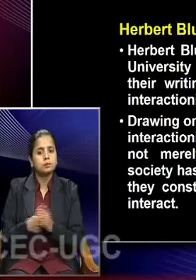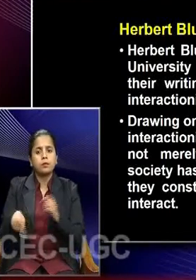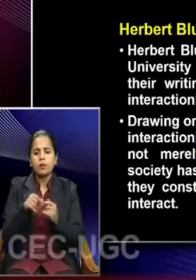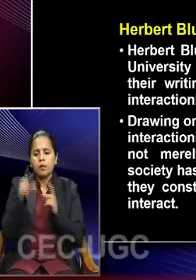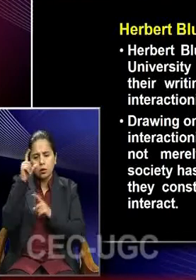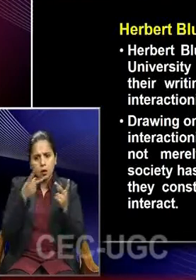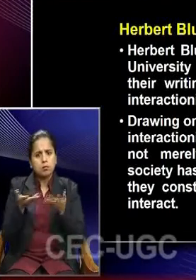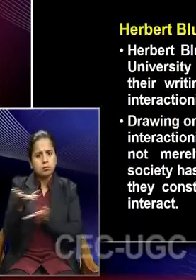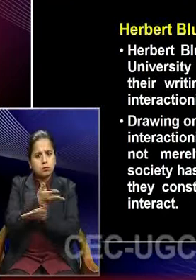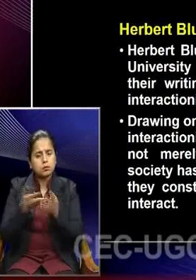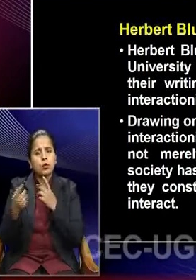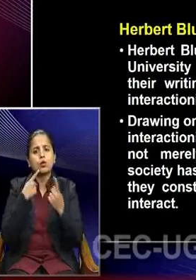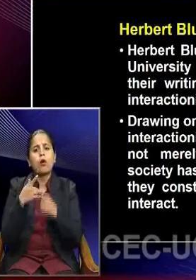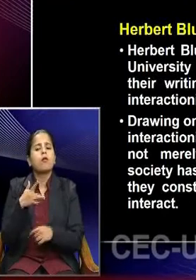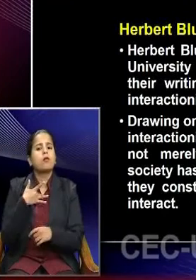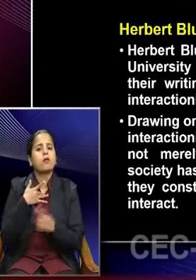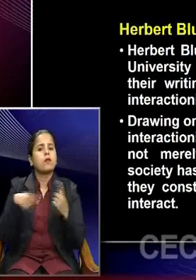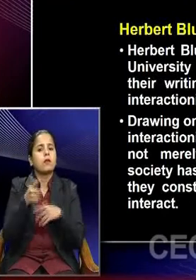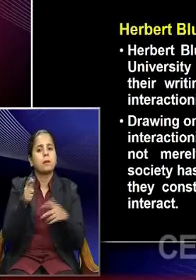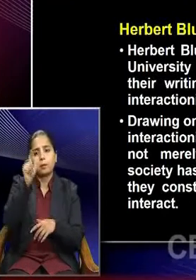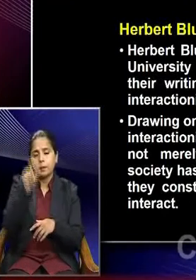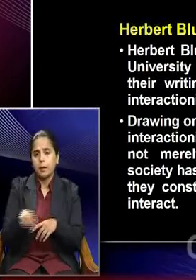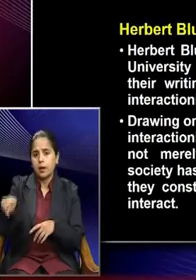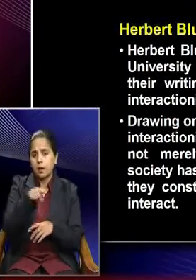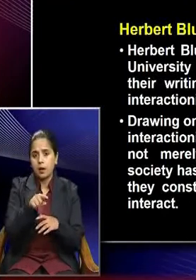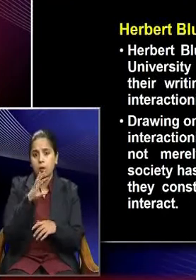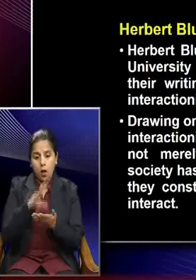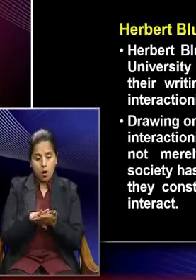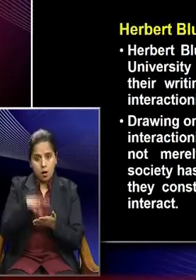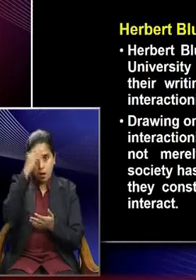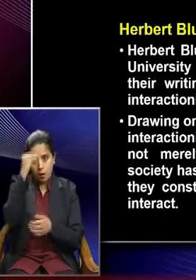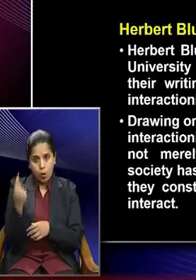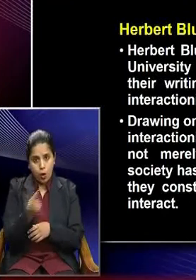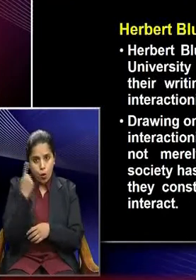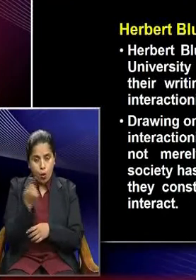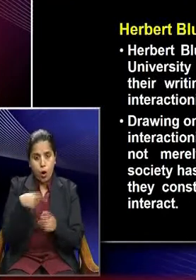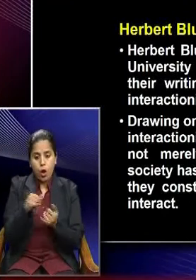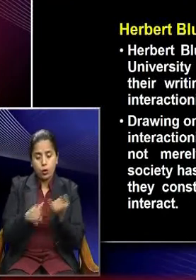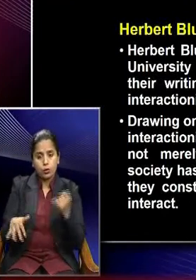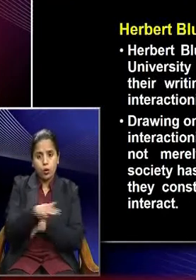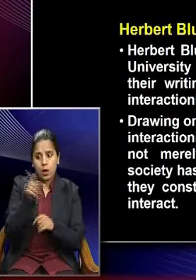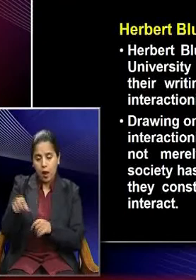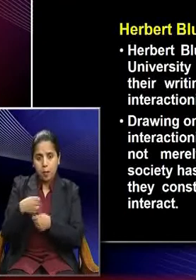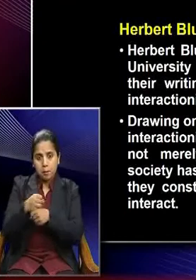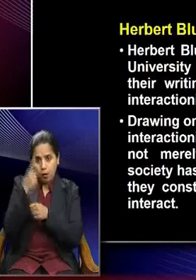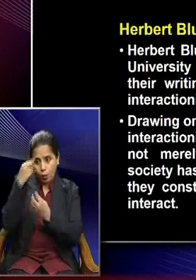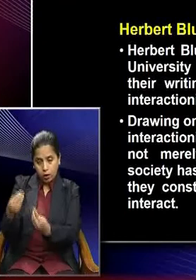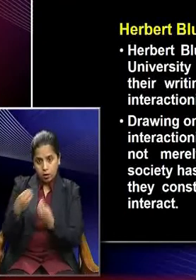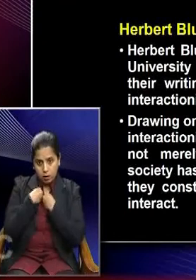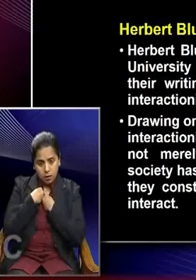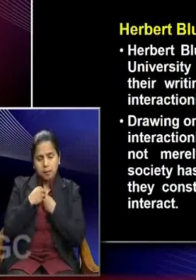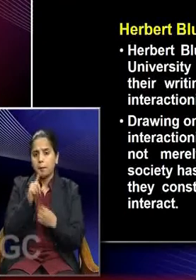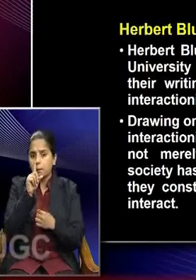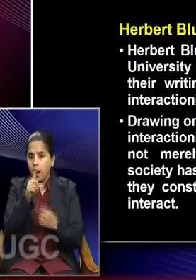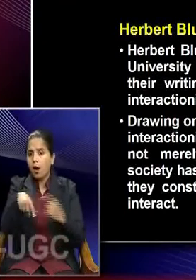Symbolic interactionism feel that people do not merely learn the roles that society has set out for them. Instead,